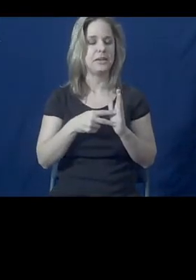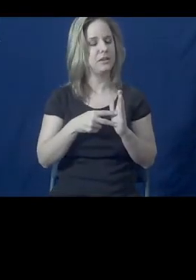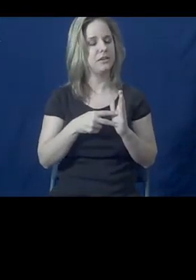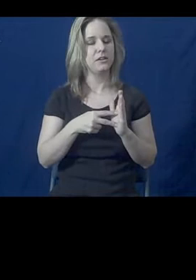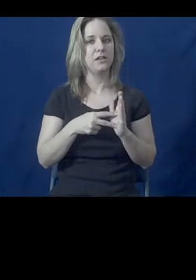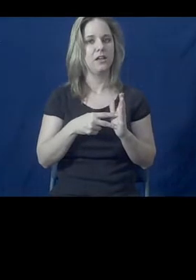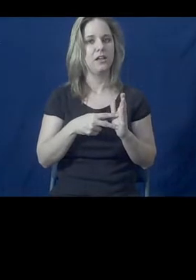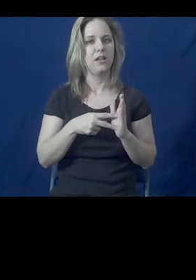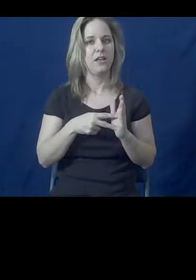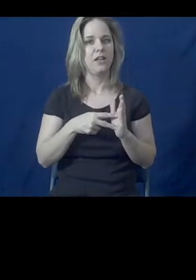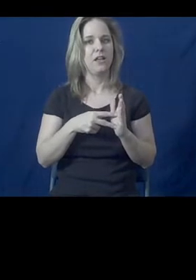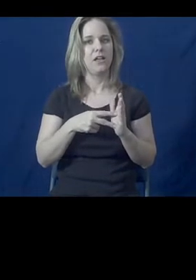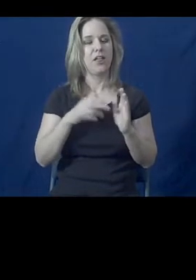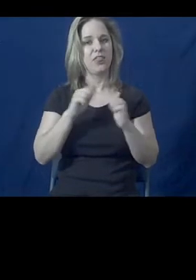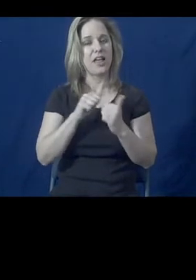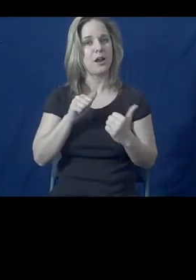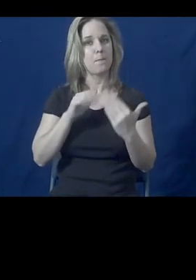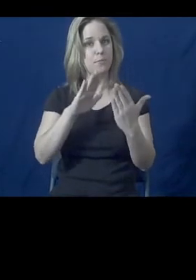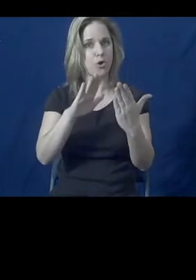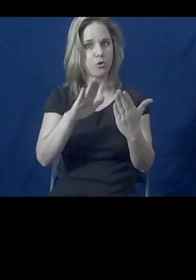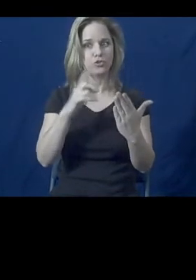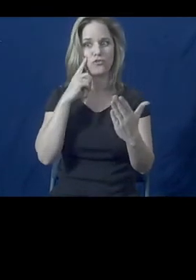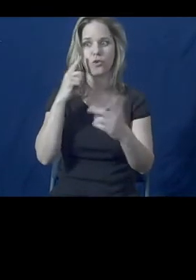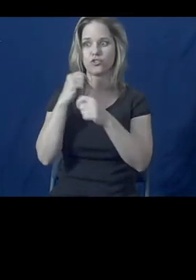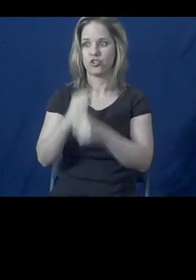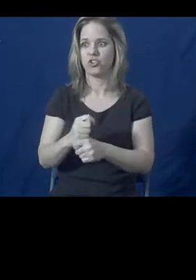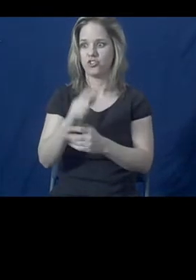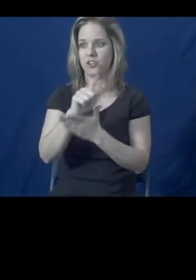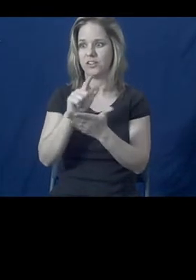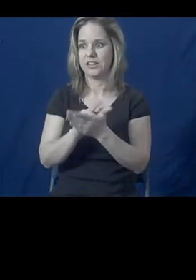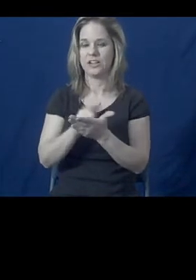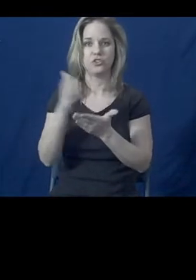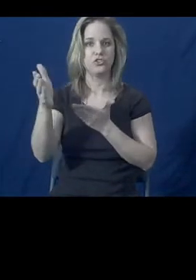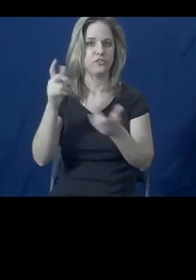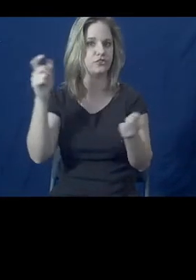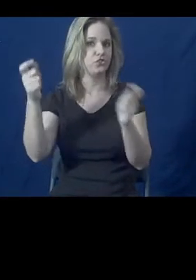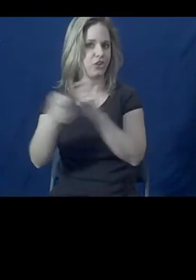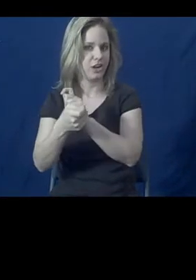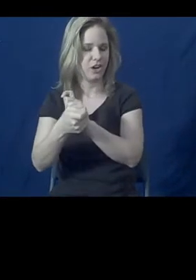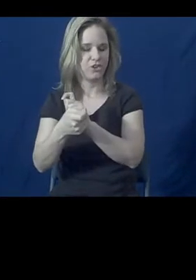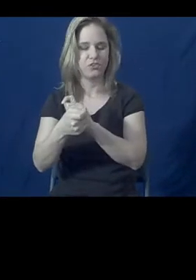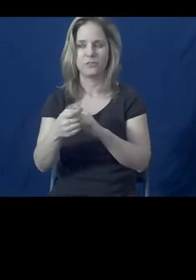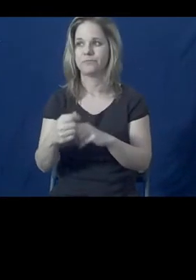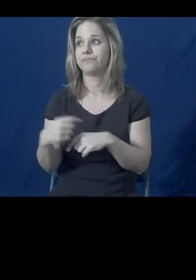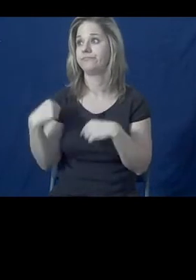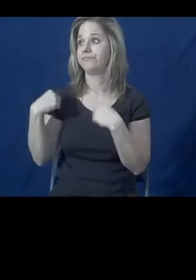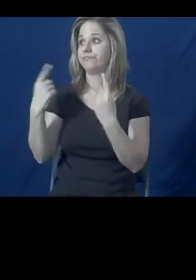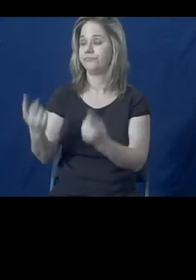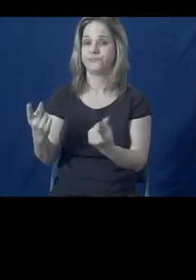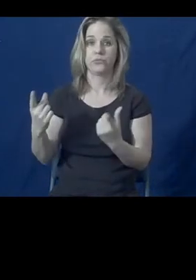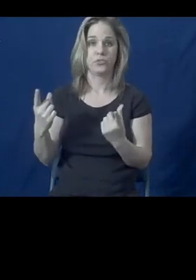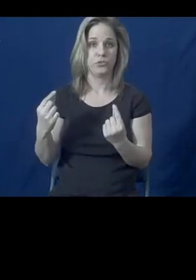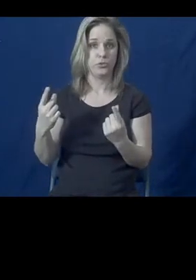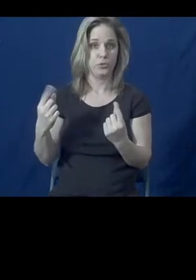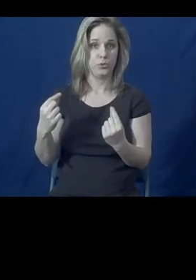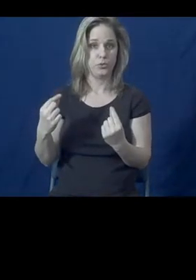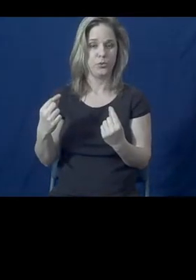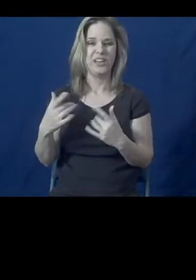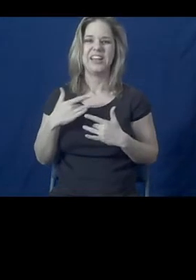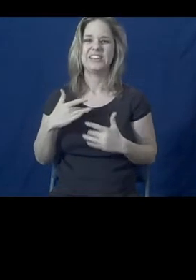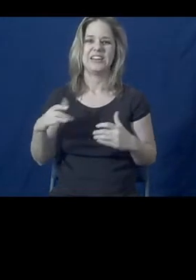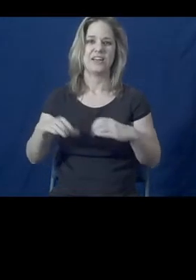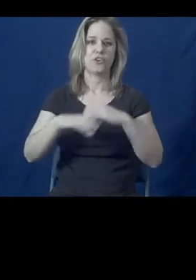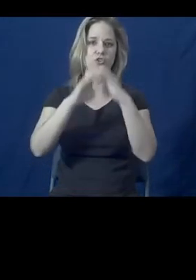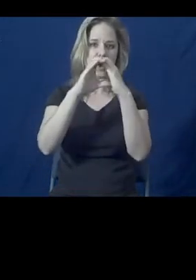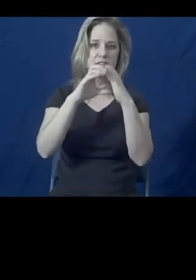the approach of traditional legal services. Traditional legal services operate from a crisis or